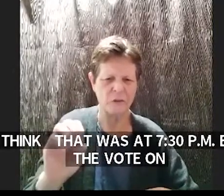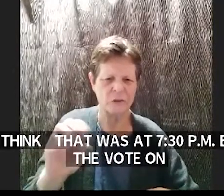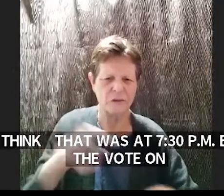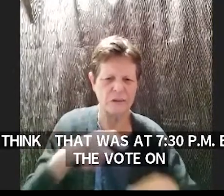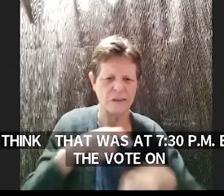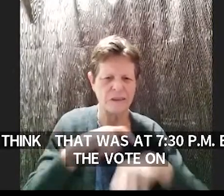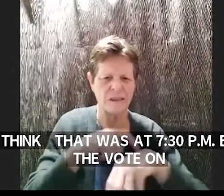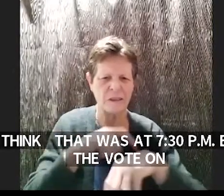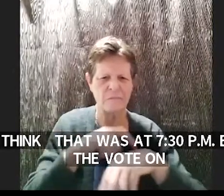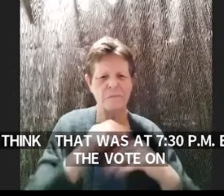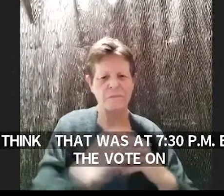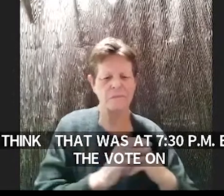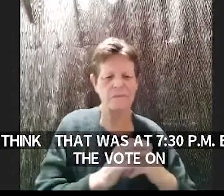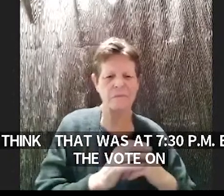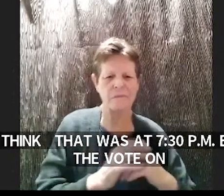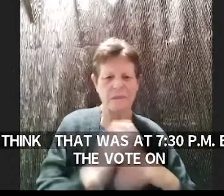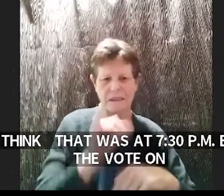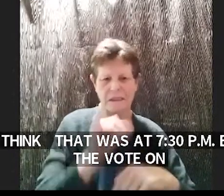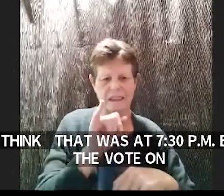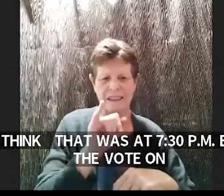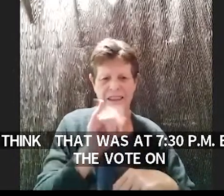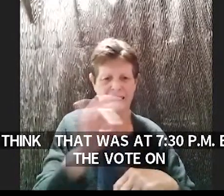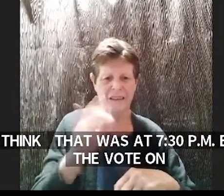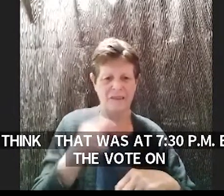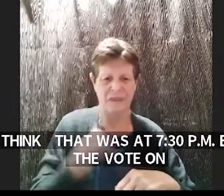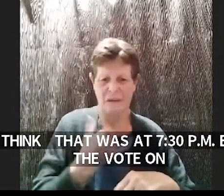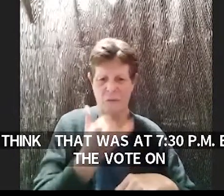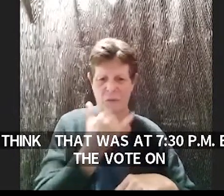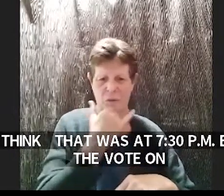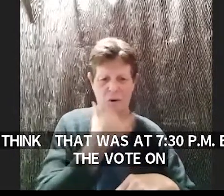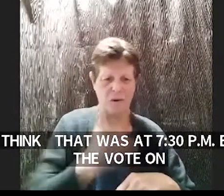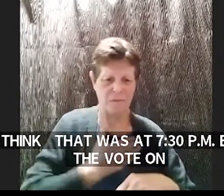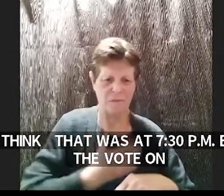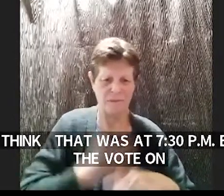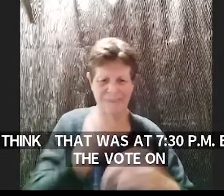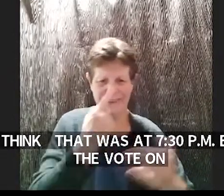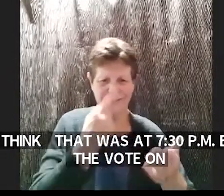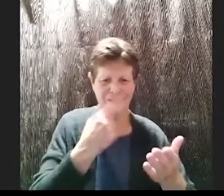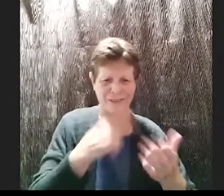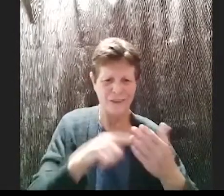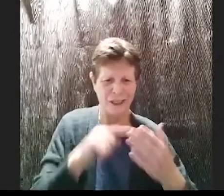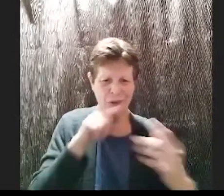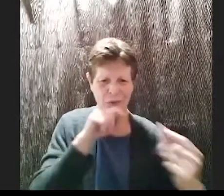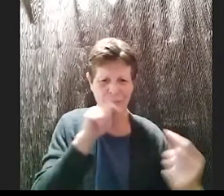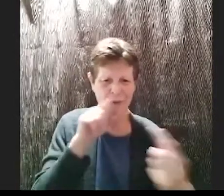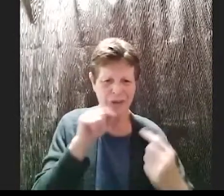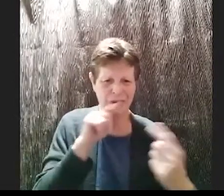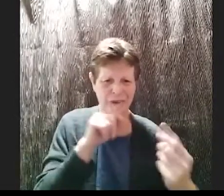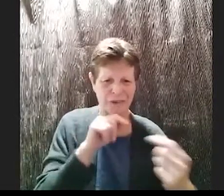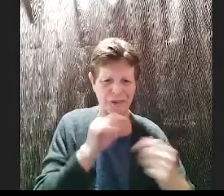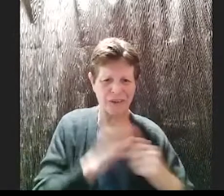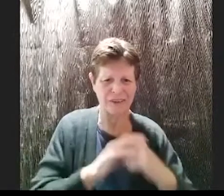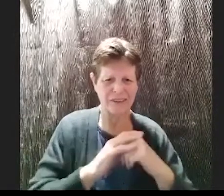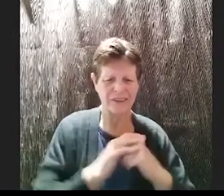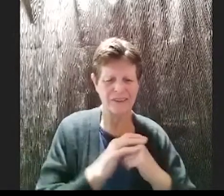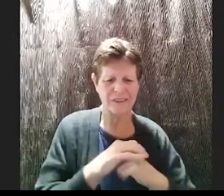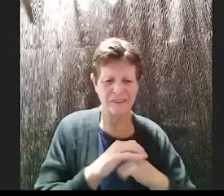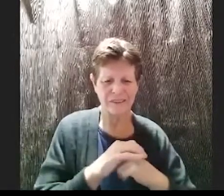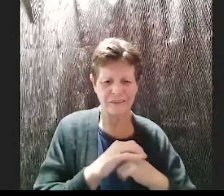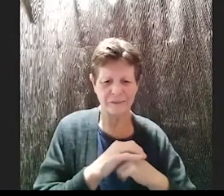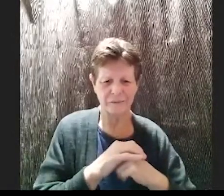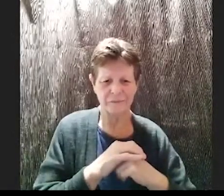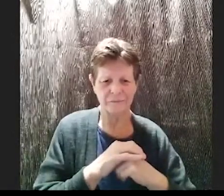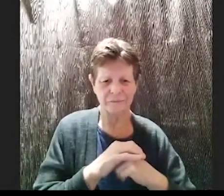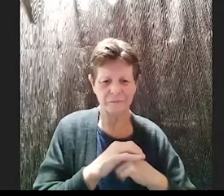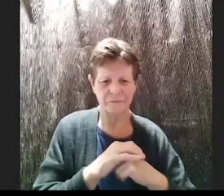if i'm wrong please do check the twitter um i'm yeah i'm doing this